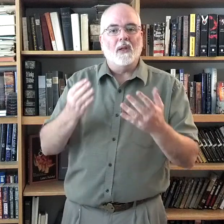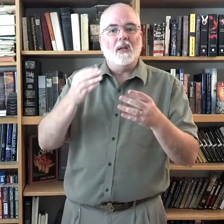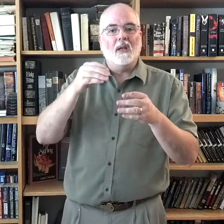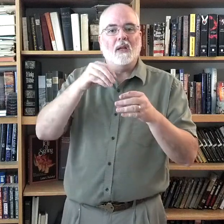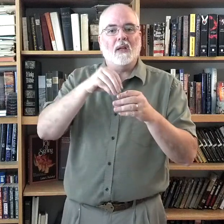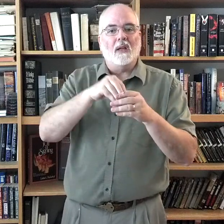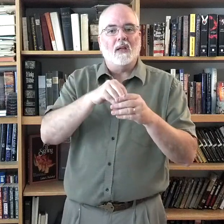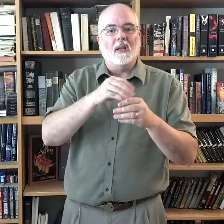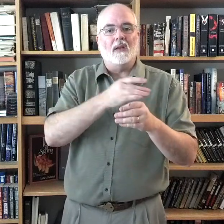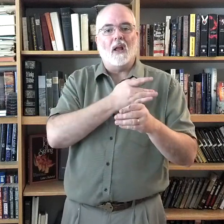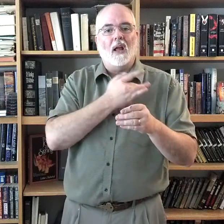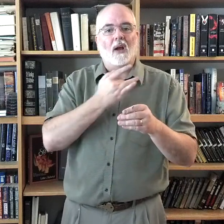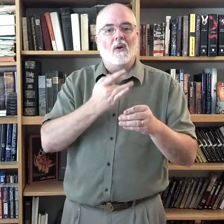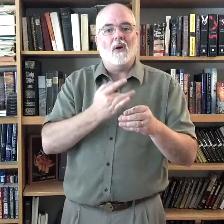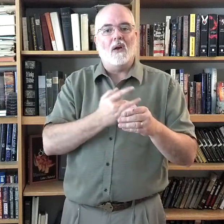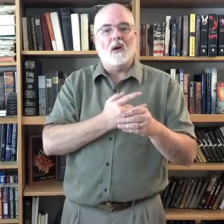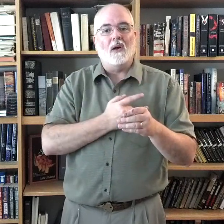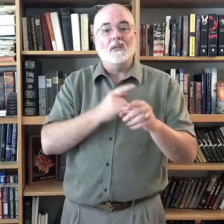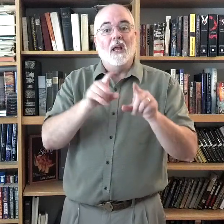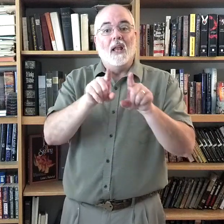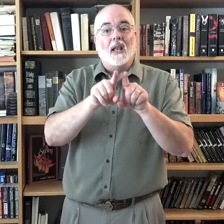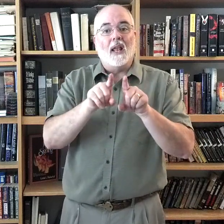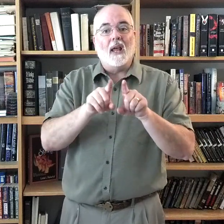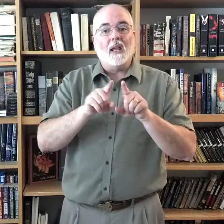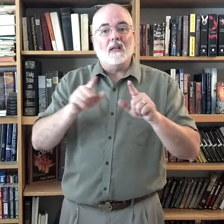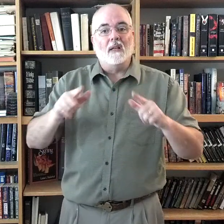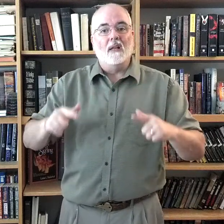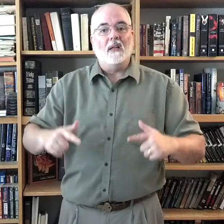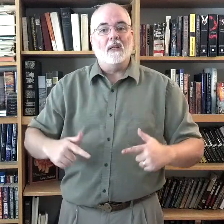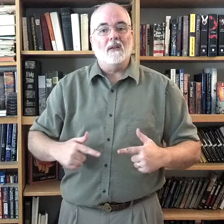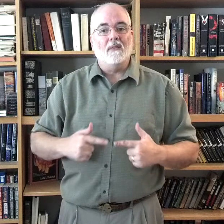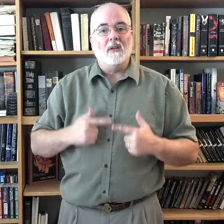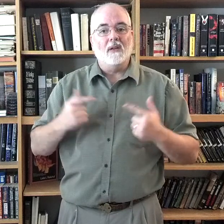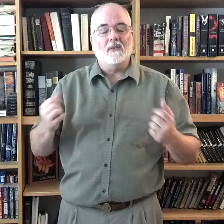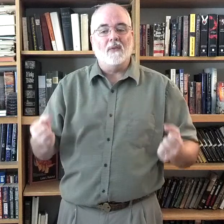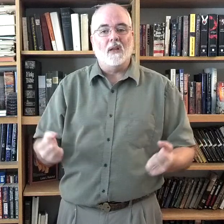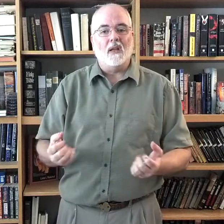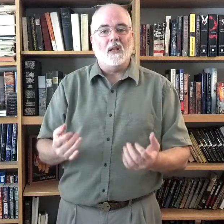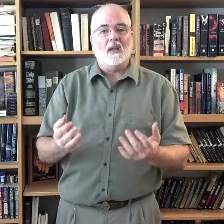in our heart, like living flame.